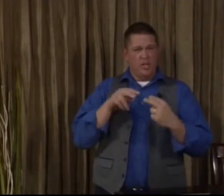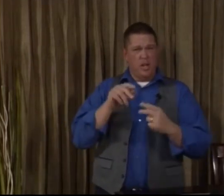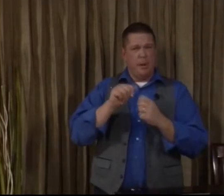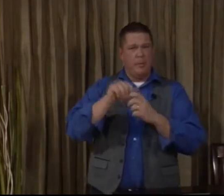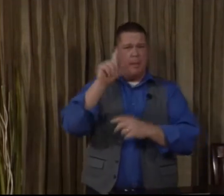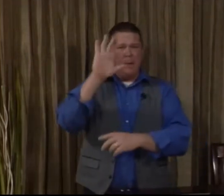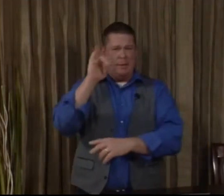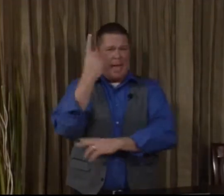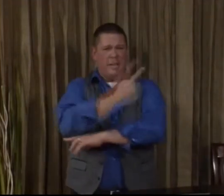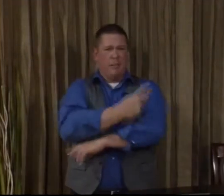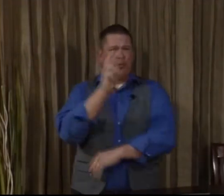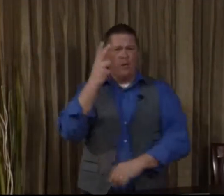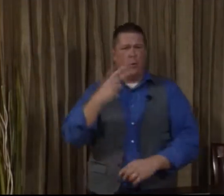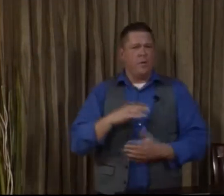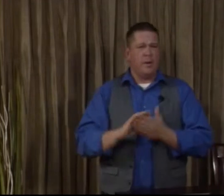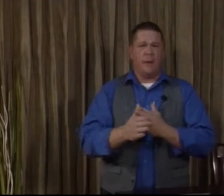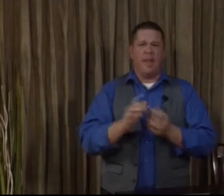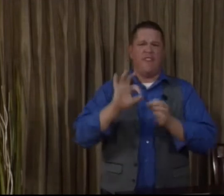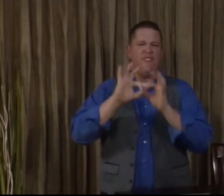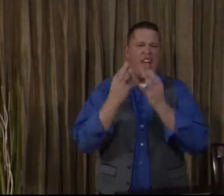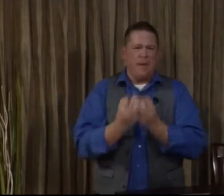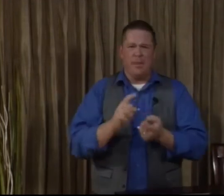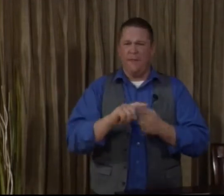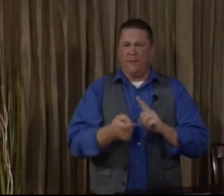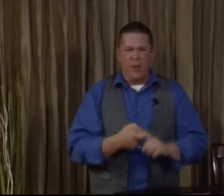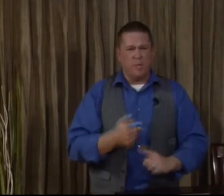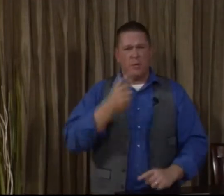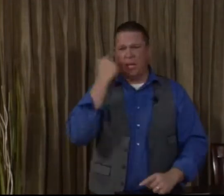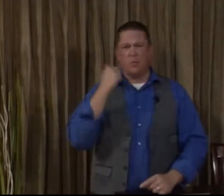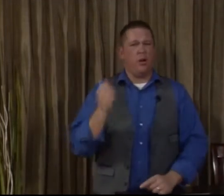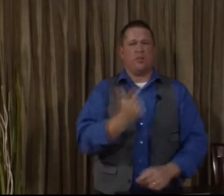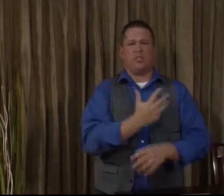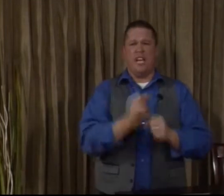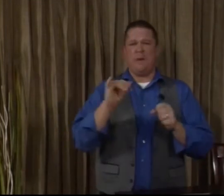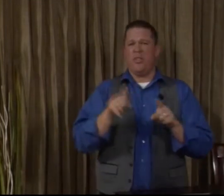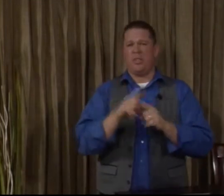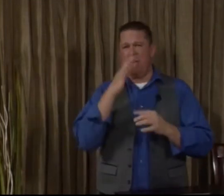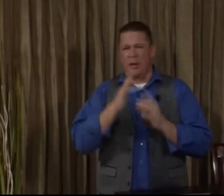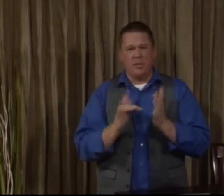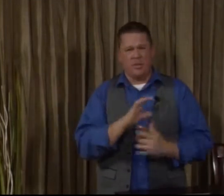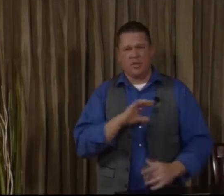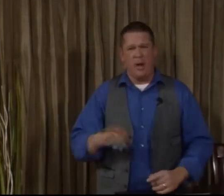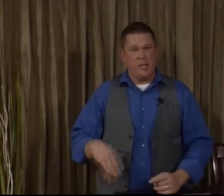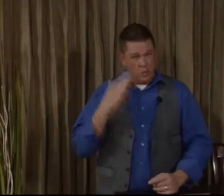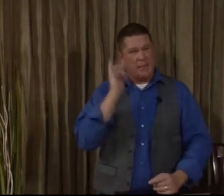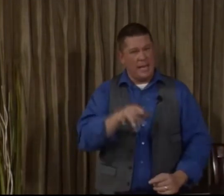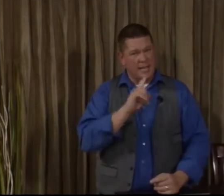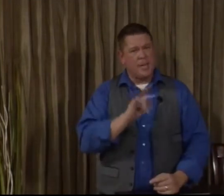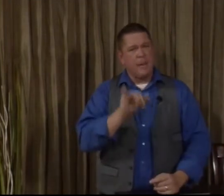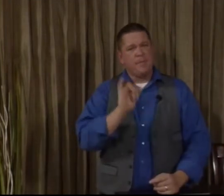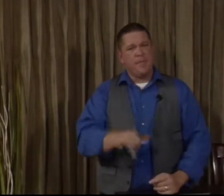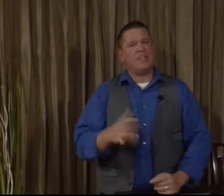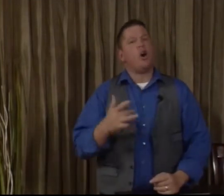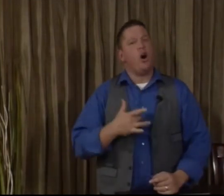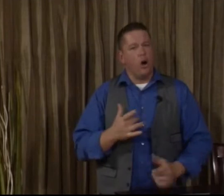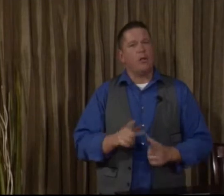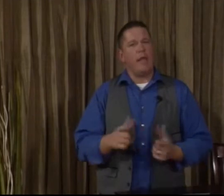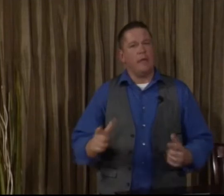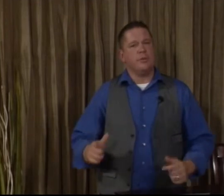each other. But by day number two, we've become like family and friends because we're all saved by the same blood of Jesus Christ. You know what that is? That's heart language.